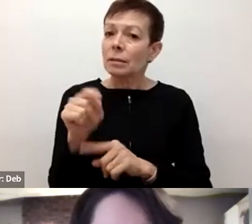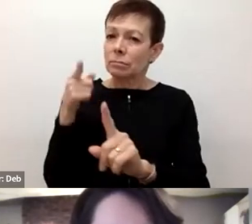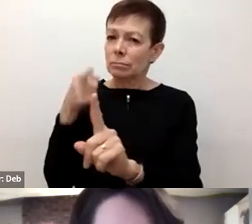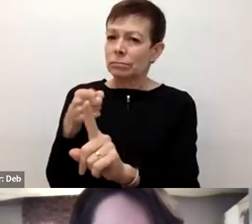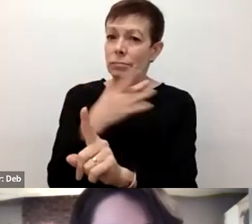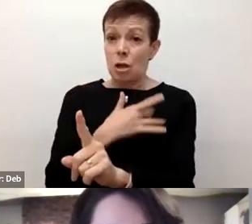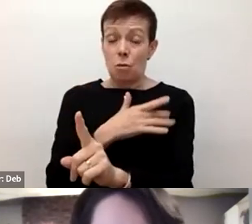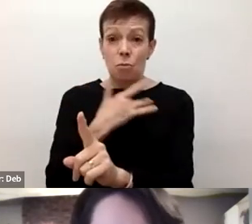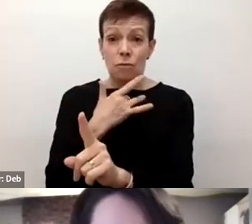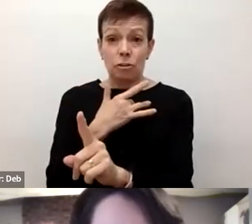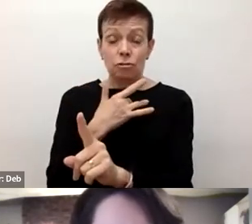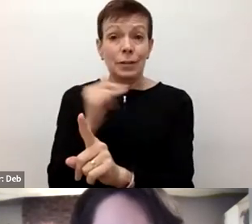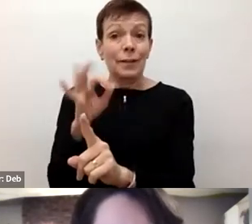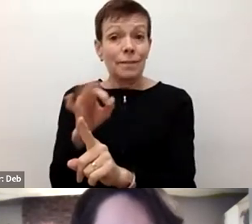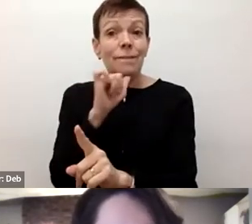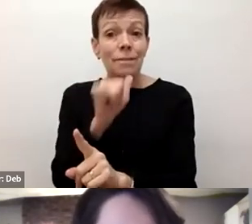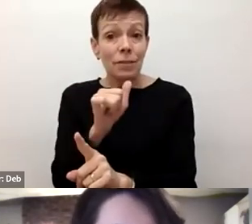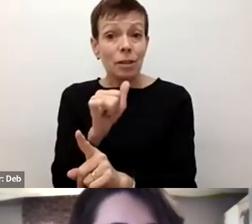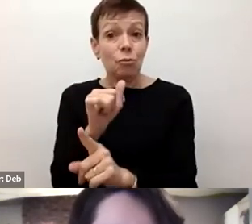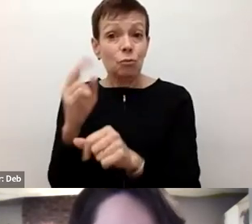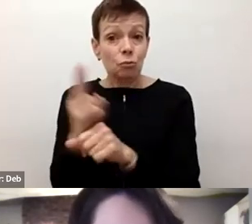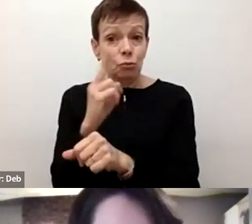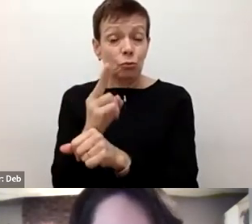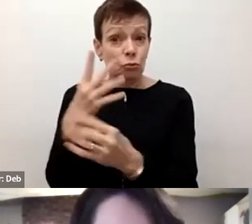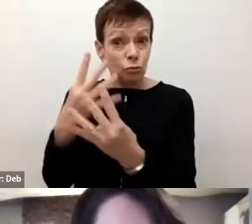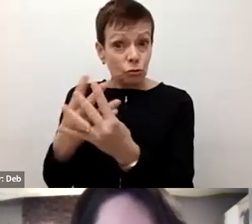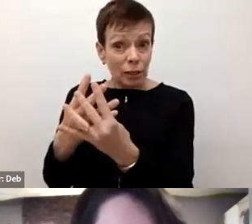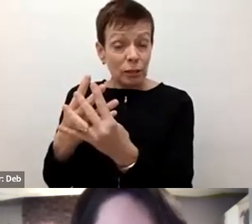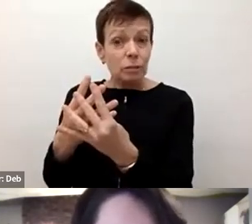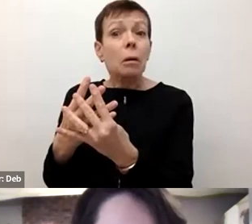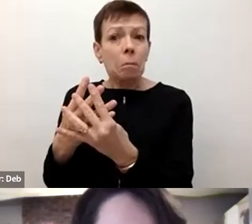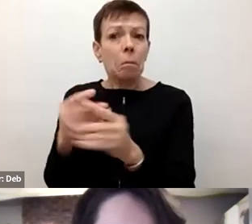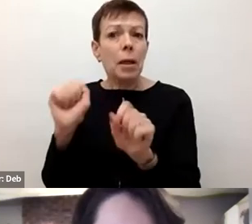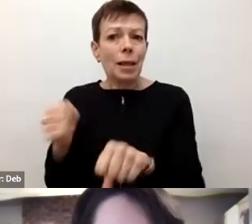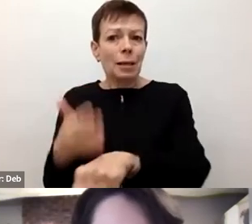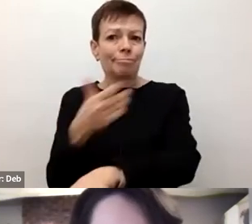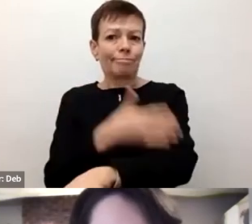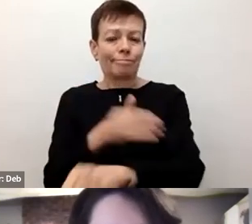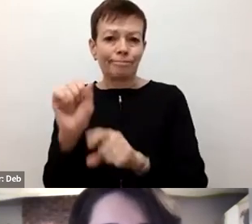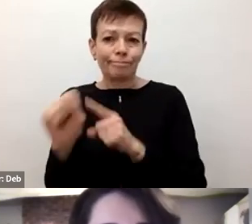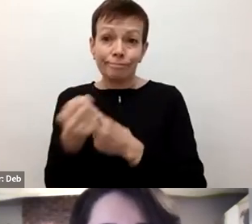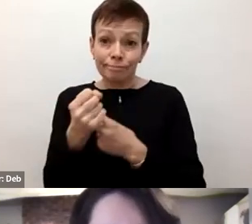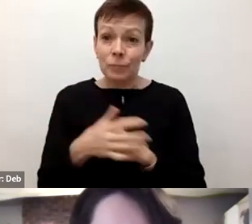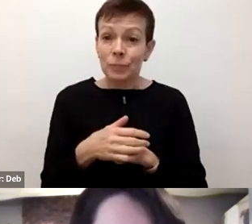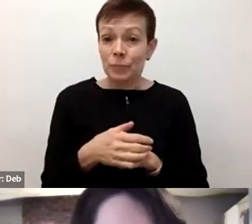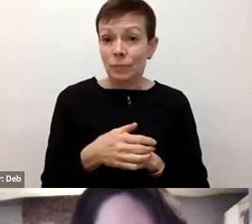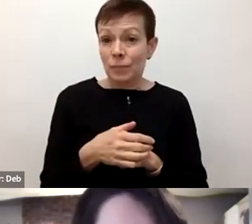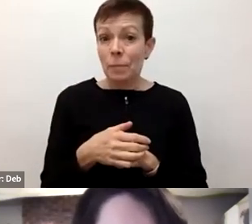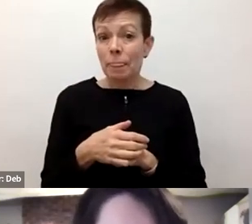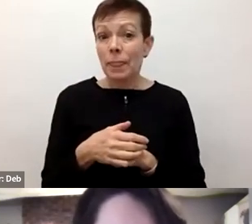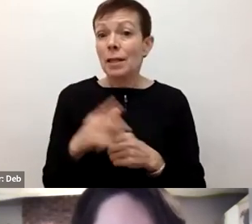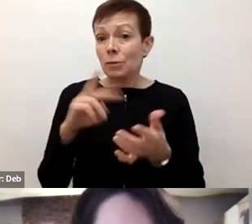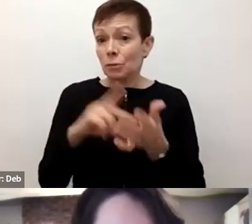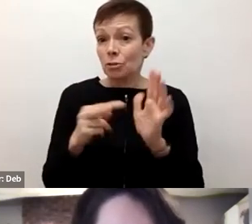really incredible impact. In in many provinces across the country, would virtually eliminate immigration